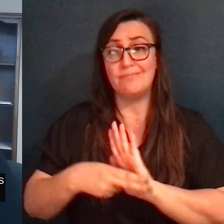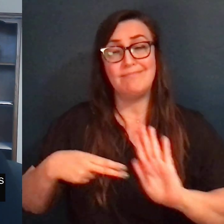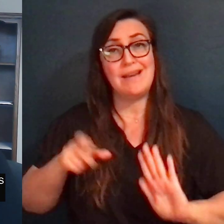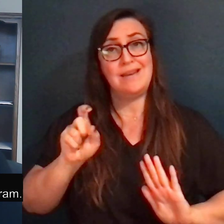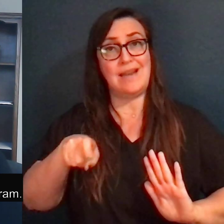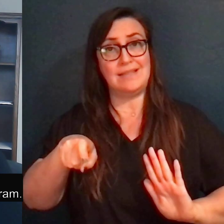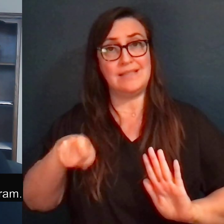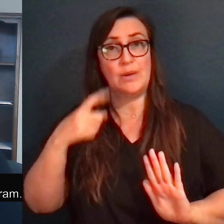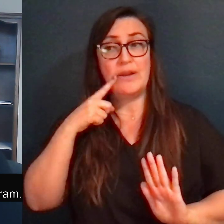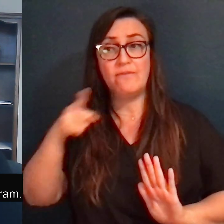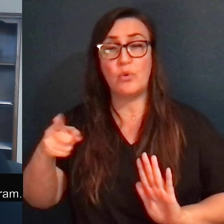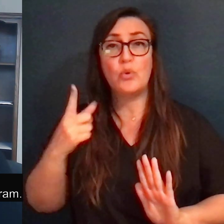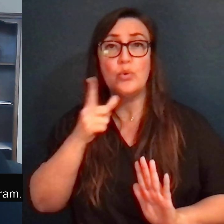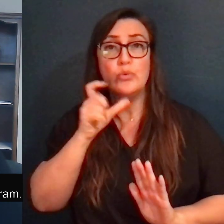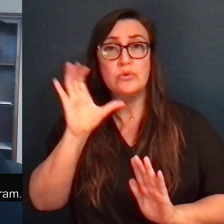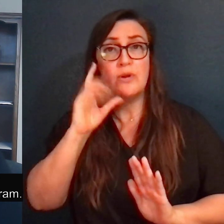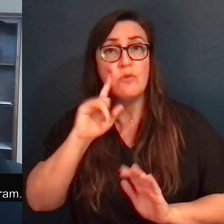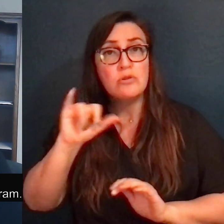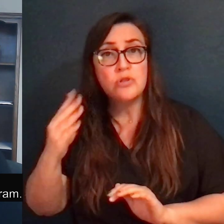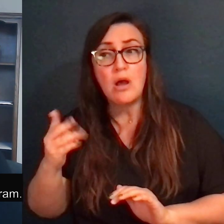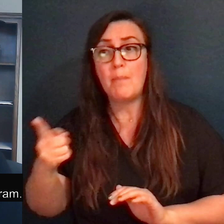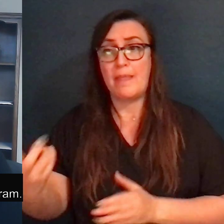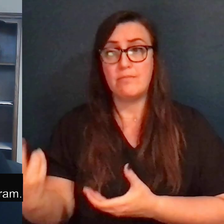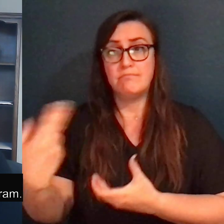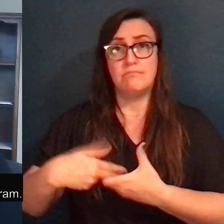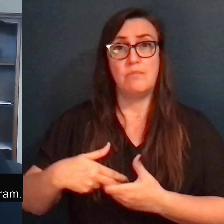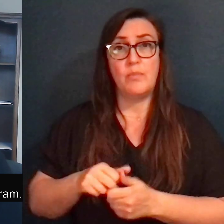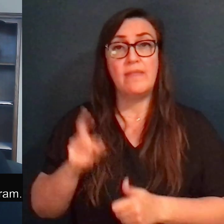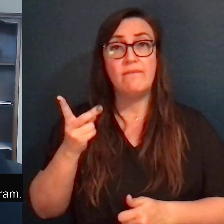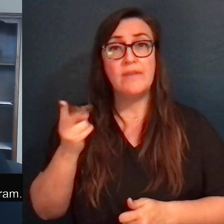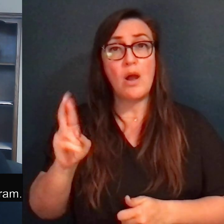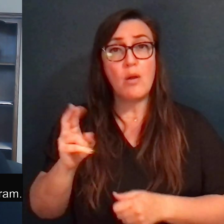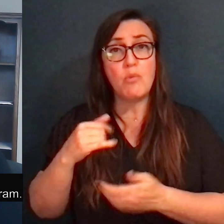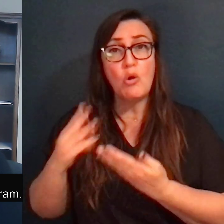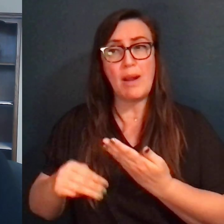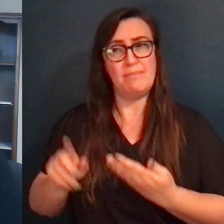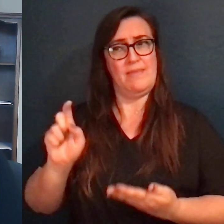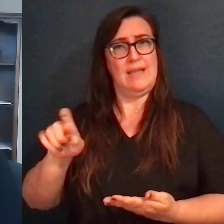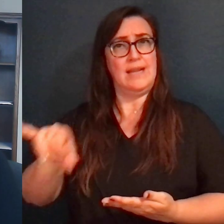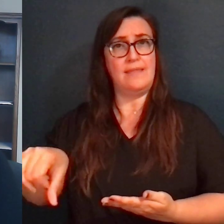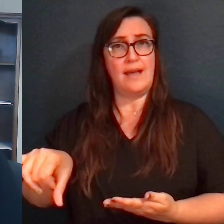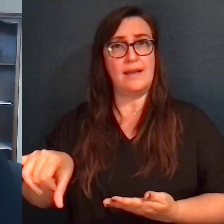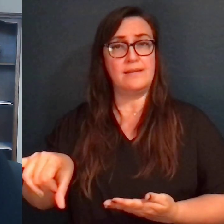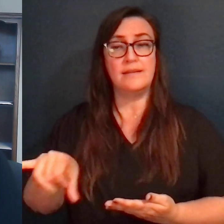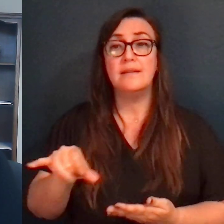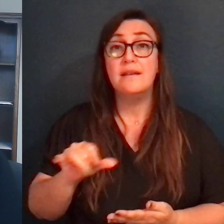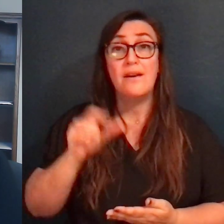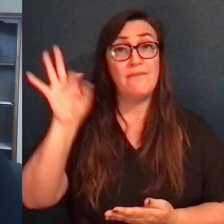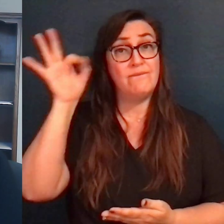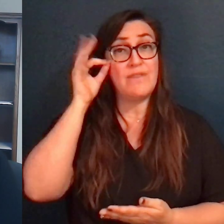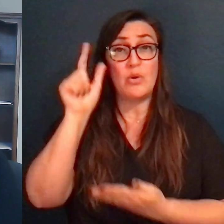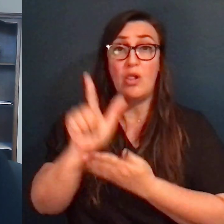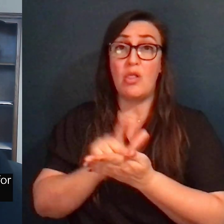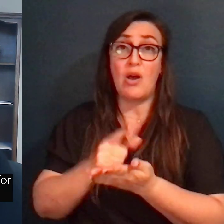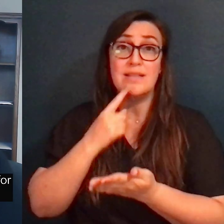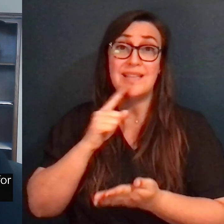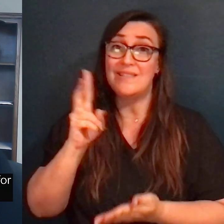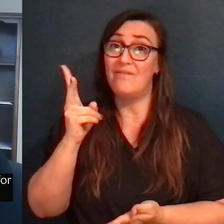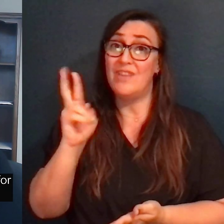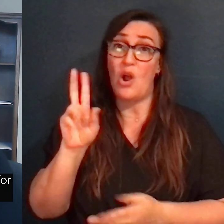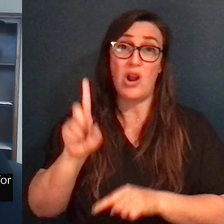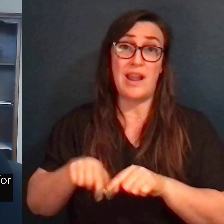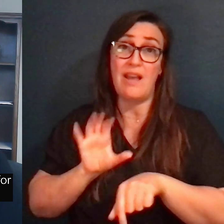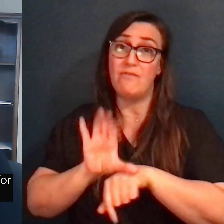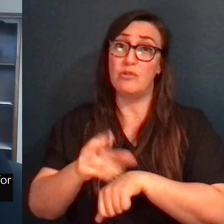necessary for a job seeker to participate in the VR program. Federal law says that VR cannot make people use